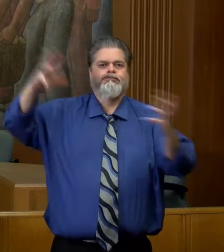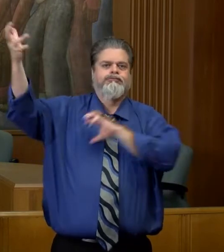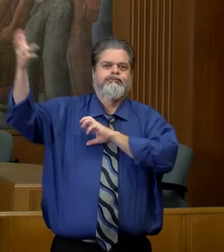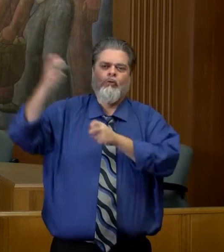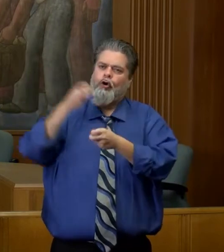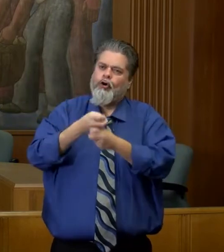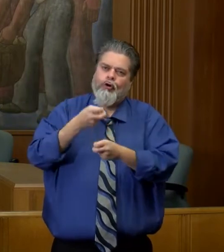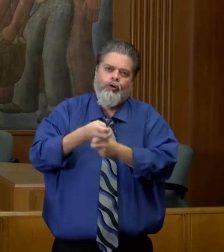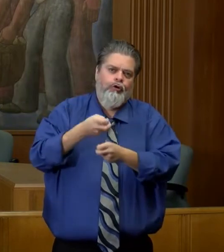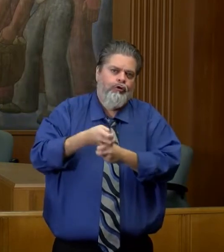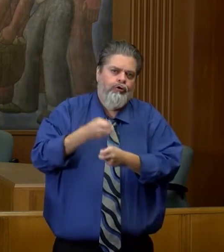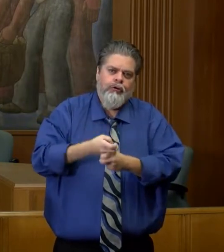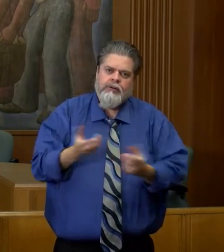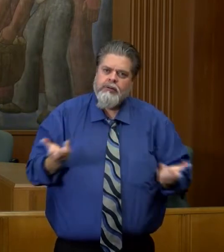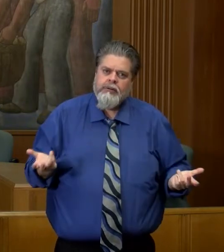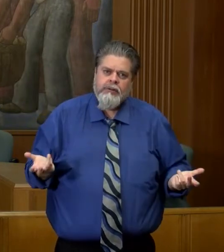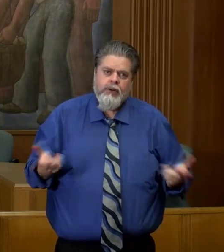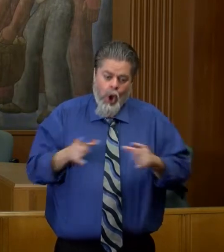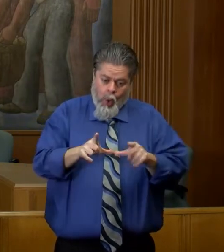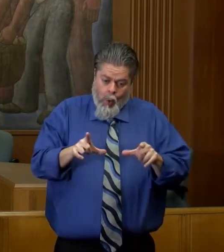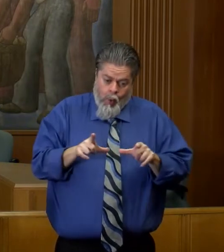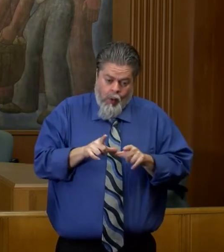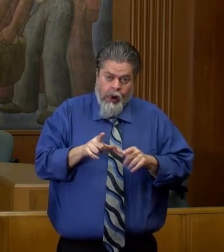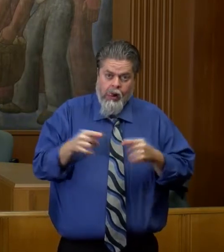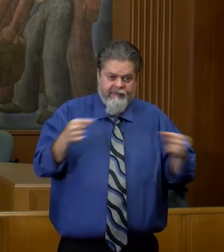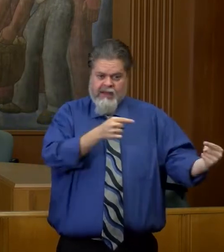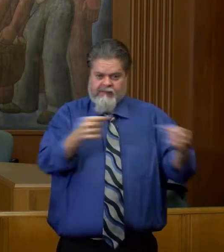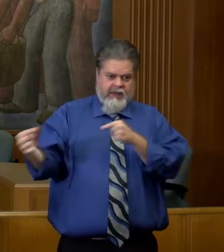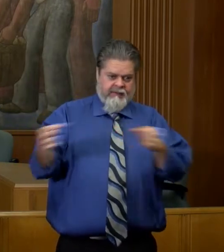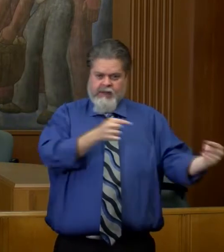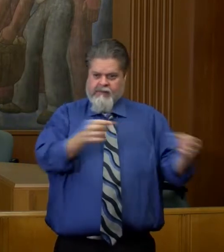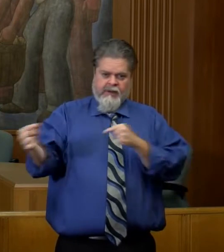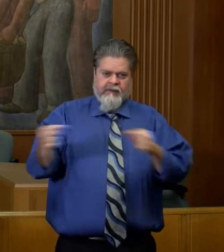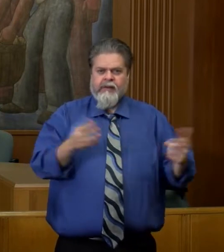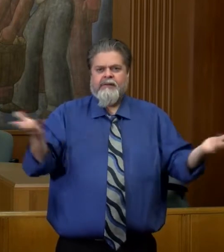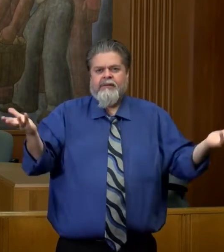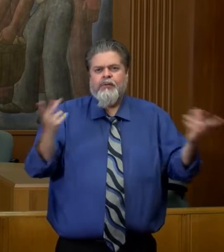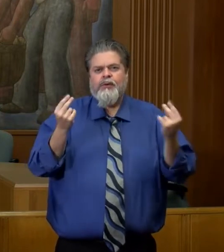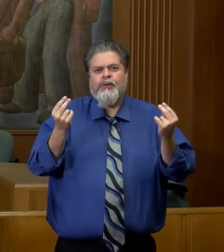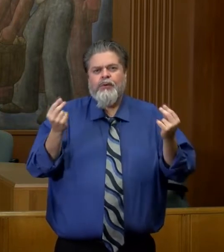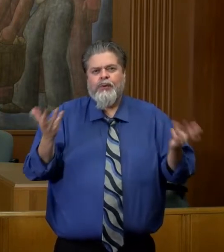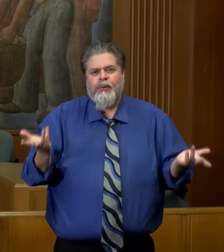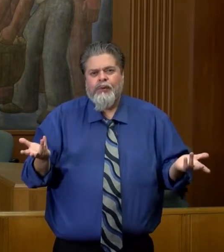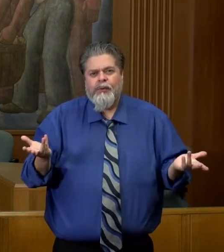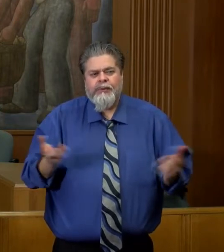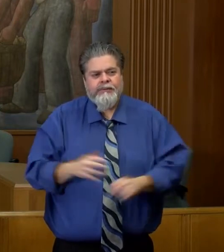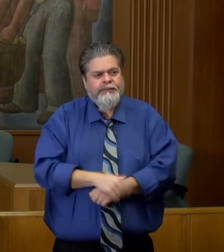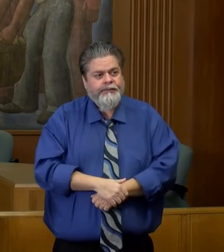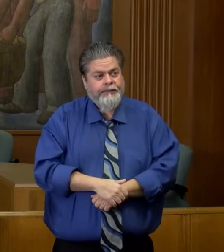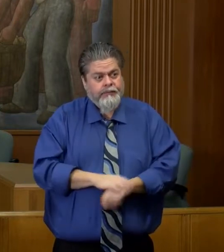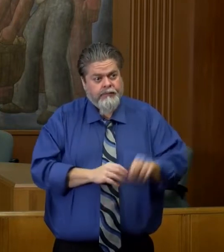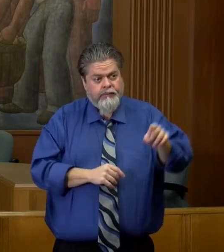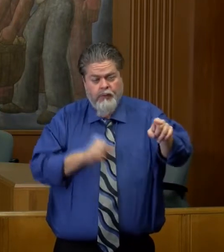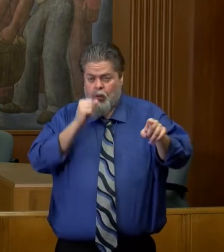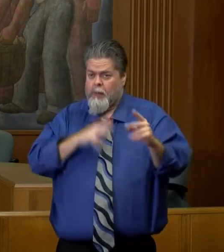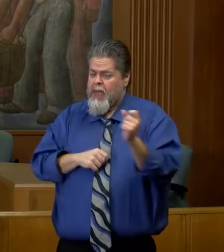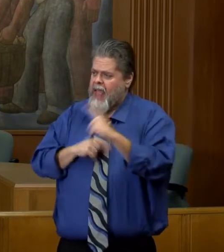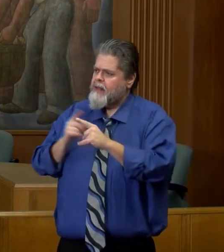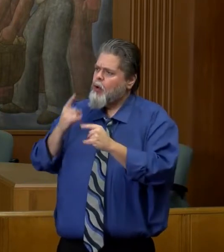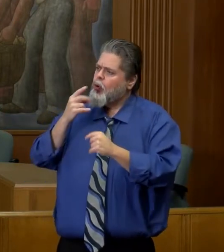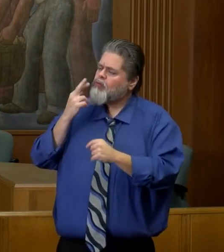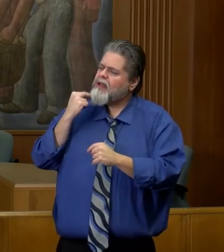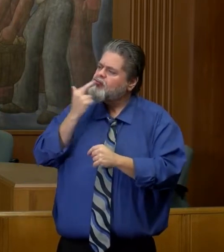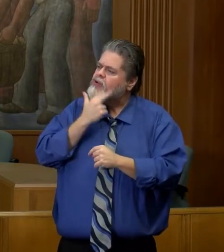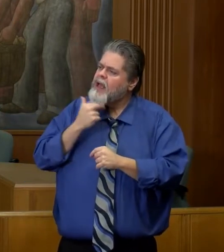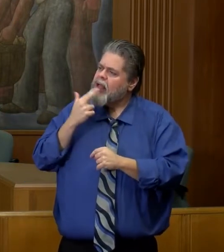very, very hard at the local, nonpartisan level to lead through this. What about asking restaurants if you're